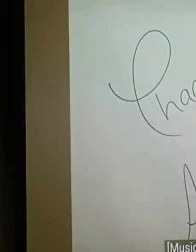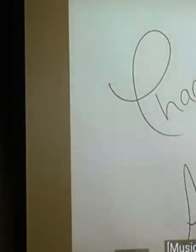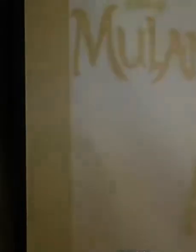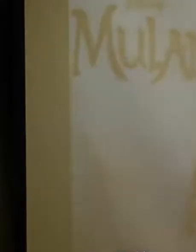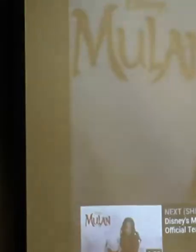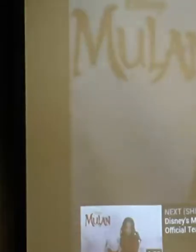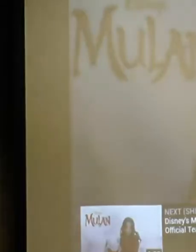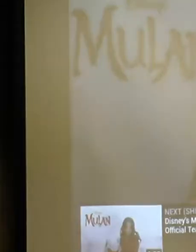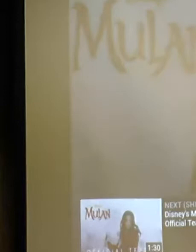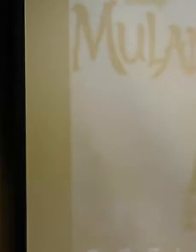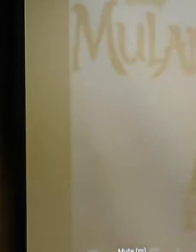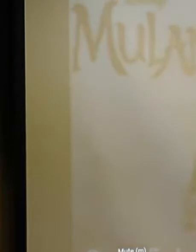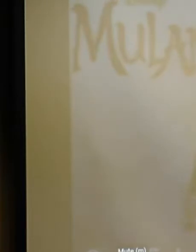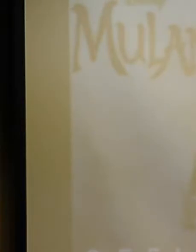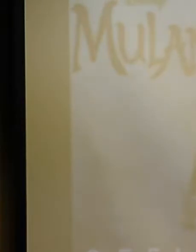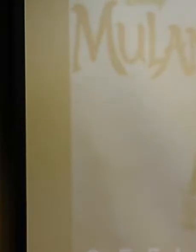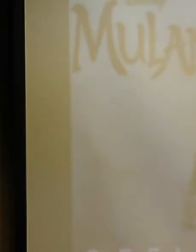And that's I